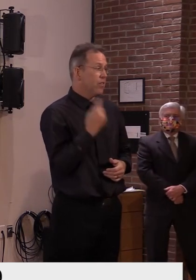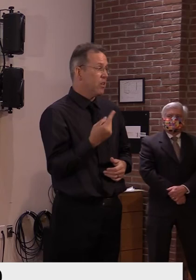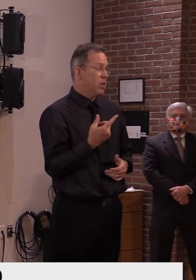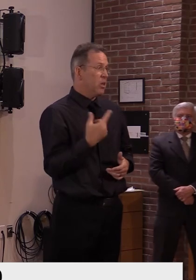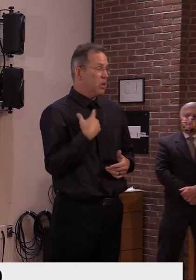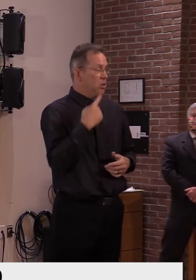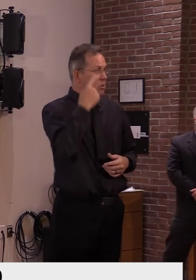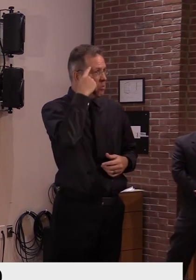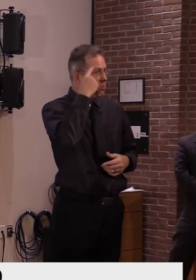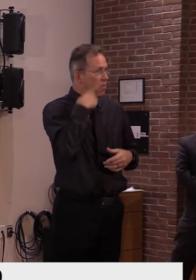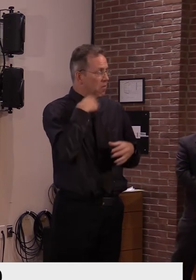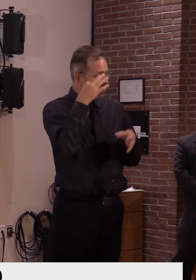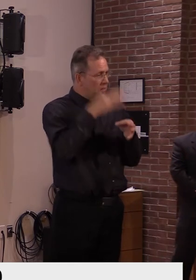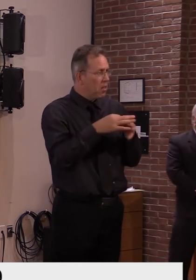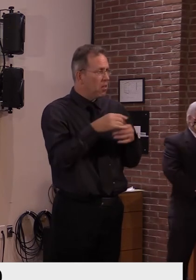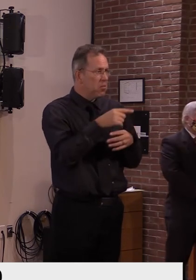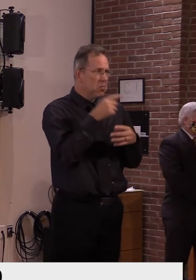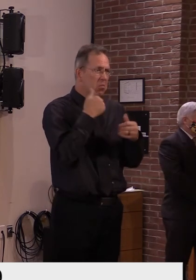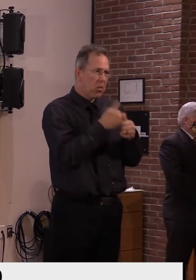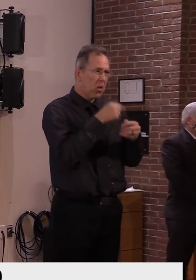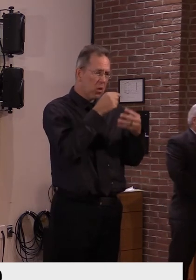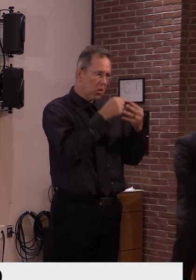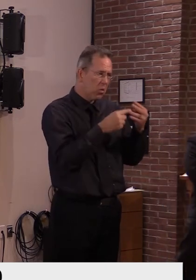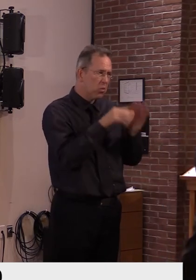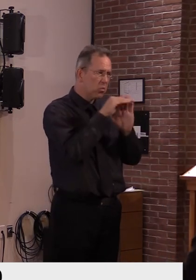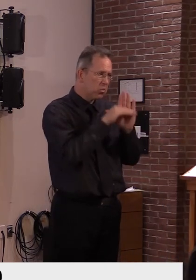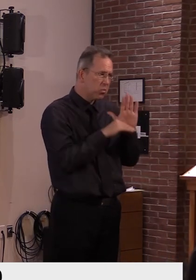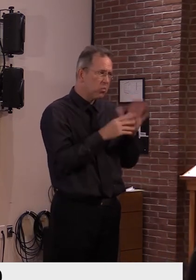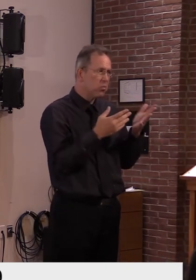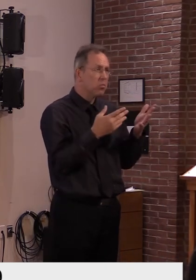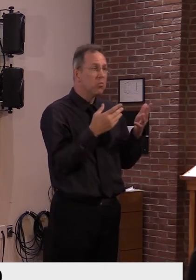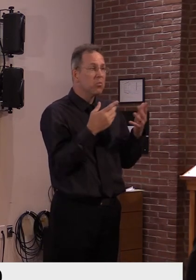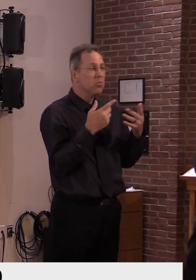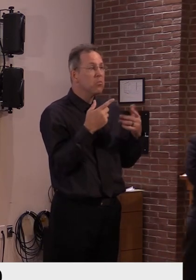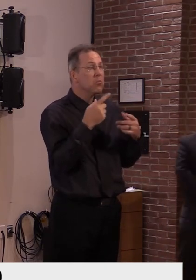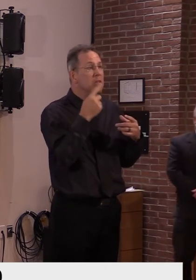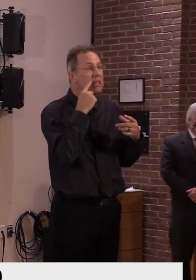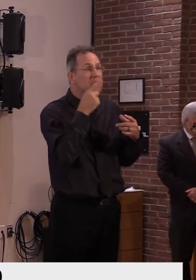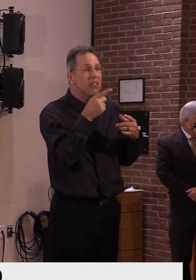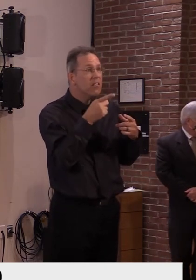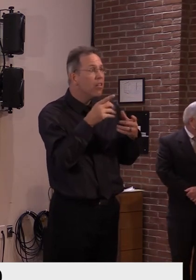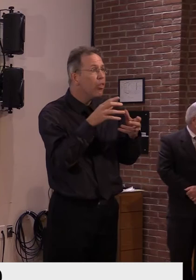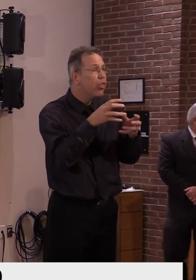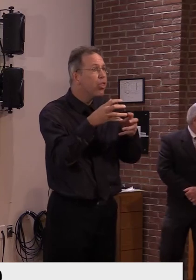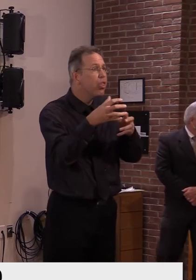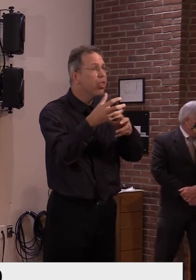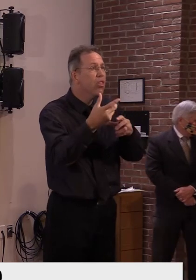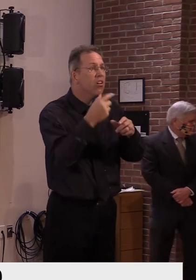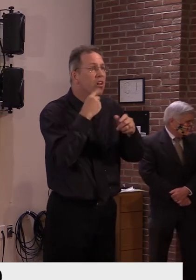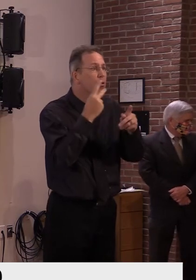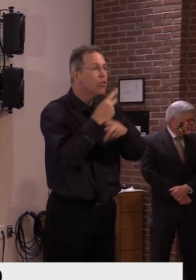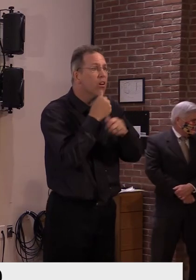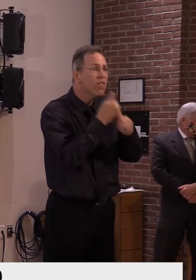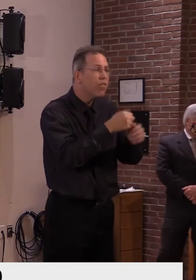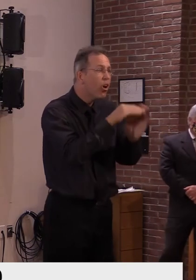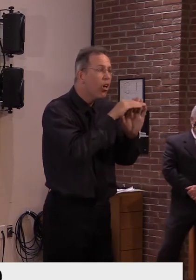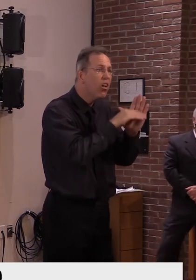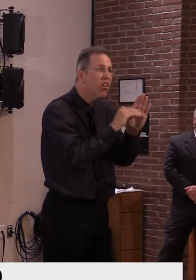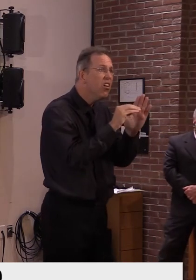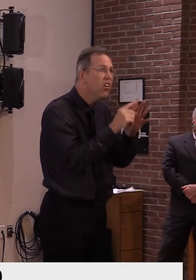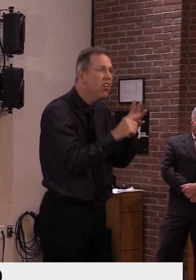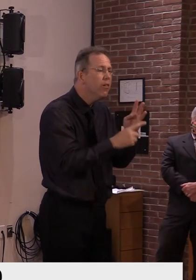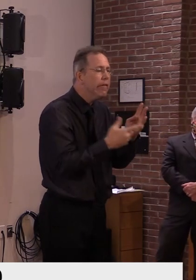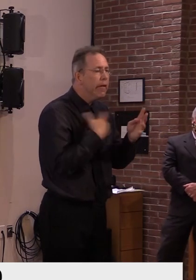Um, but, uh, but we may, uh, have to go back into the field, so to speak, and make sure that, uh, lodging